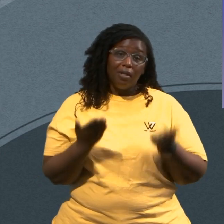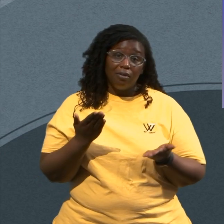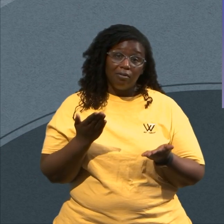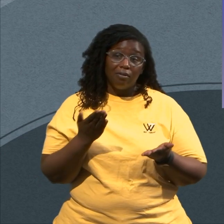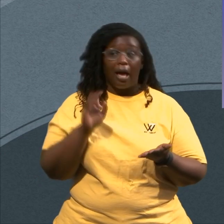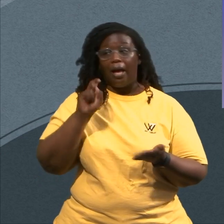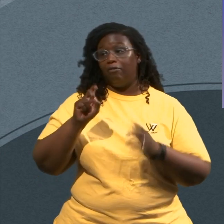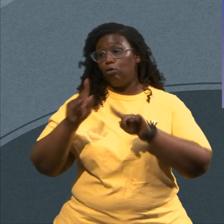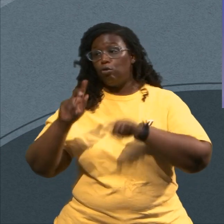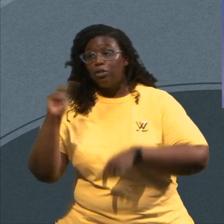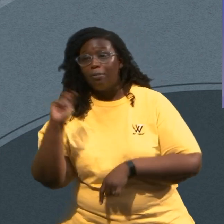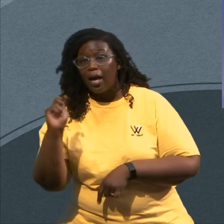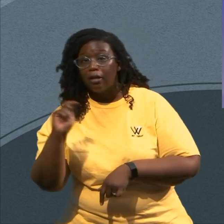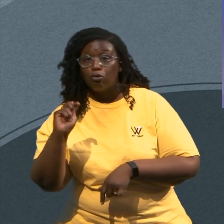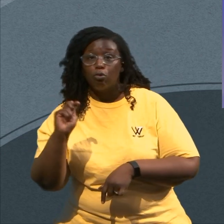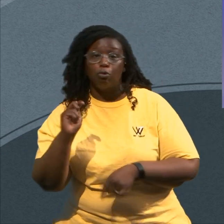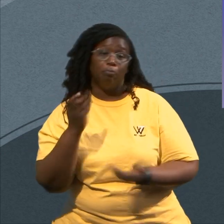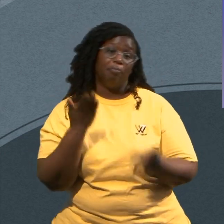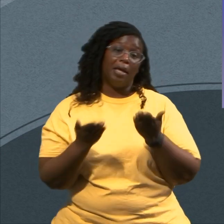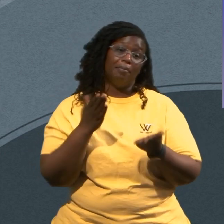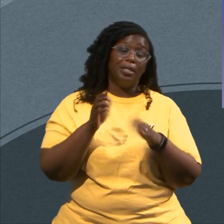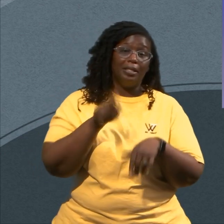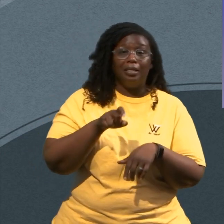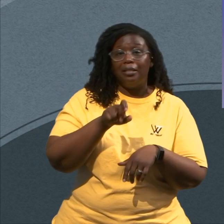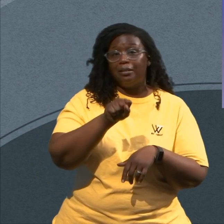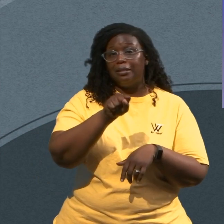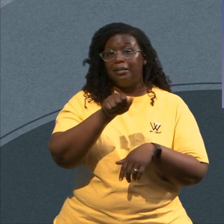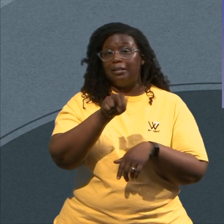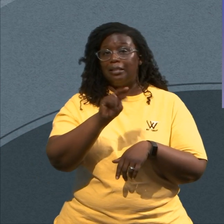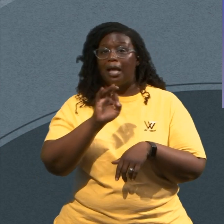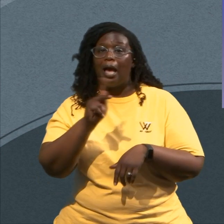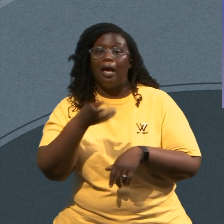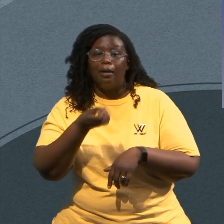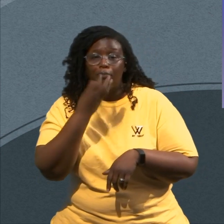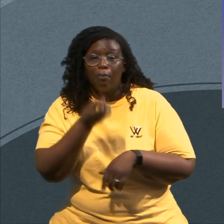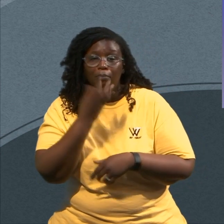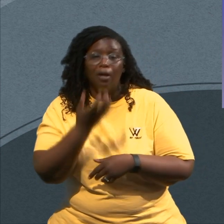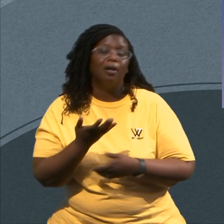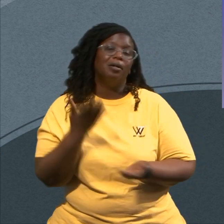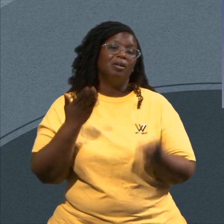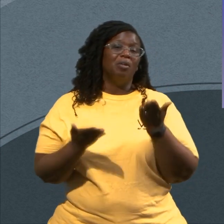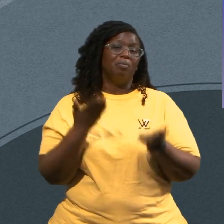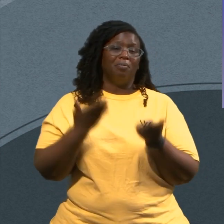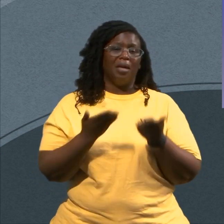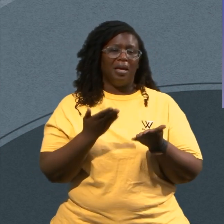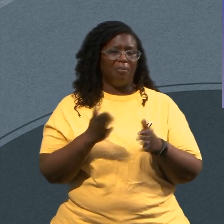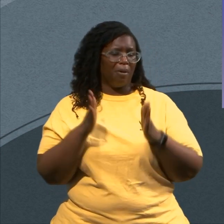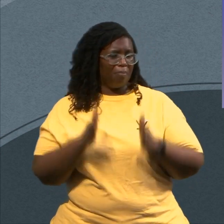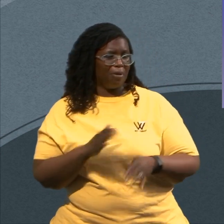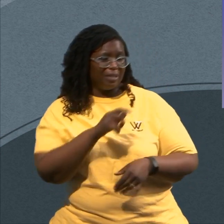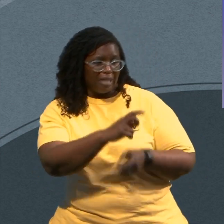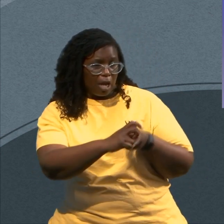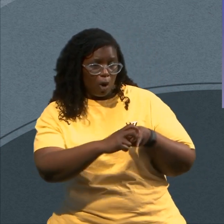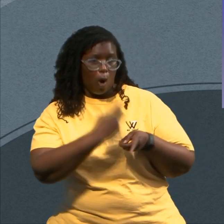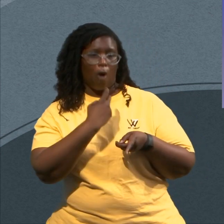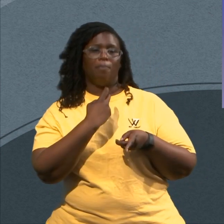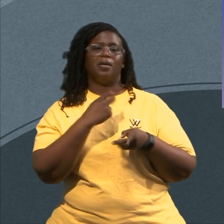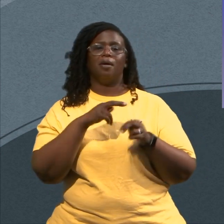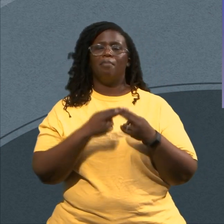could be a snack break It could be somebody's called me About a member of the church break But when I hit